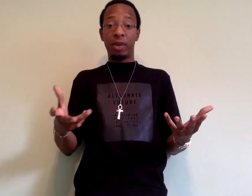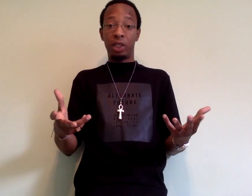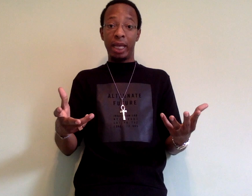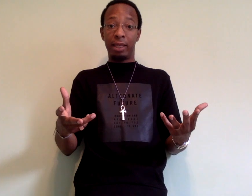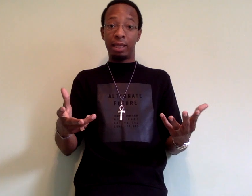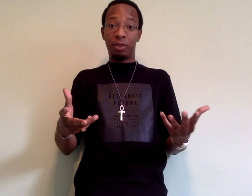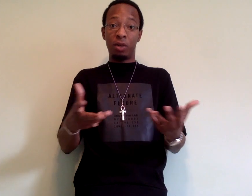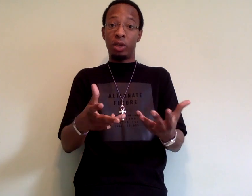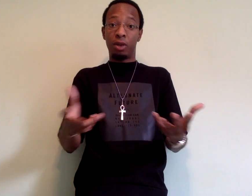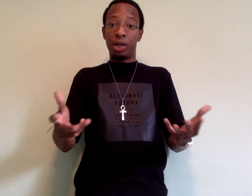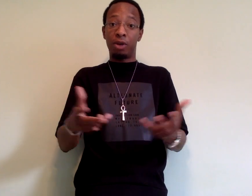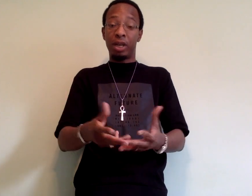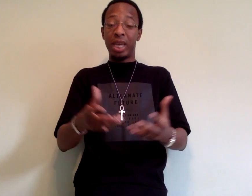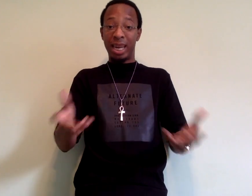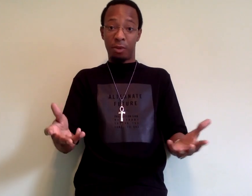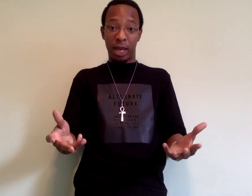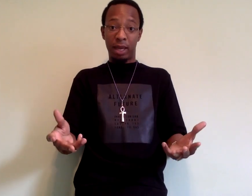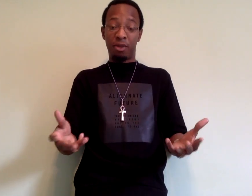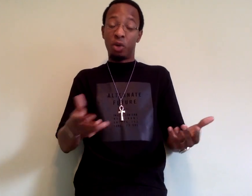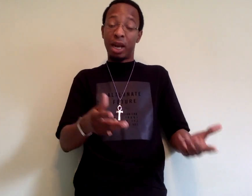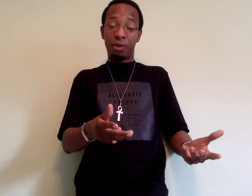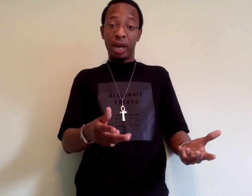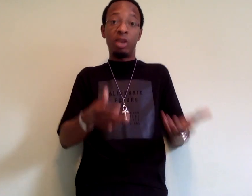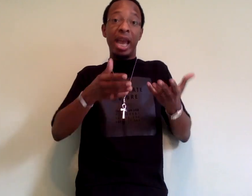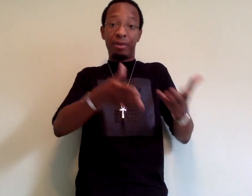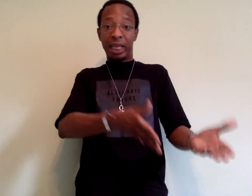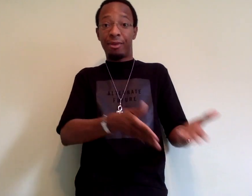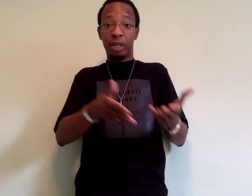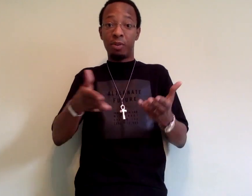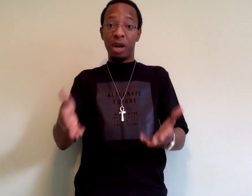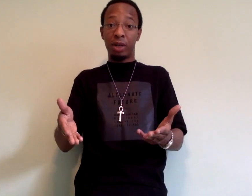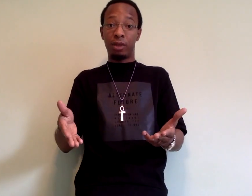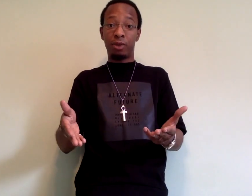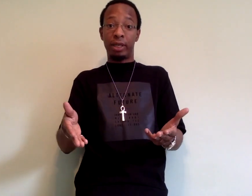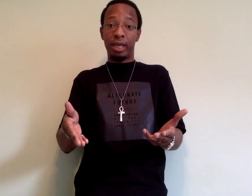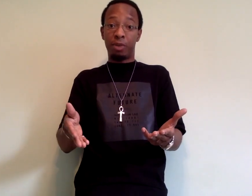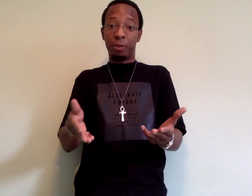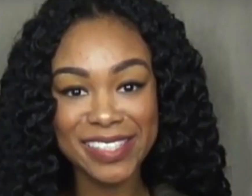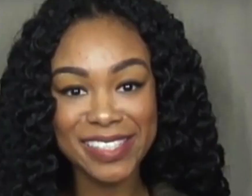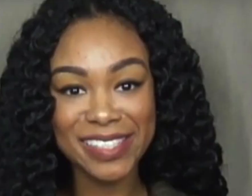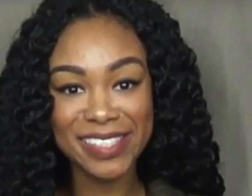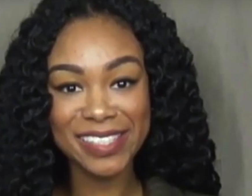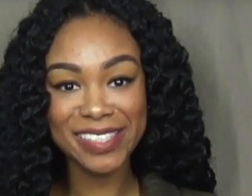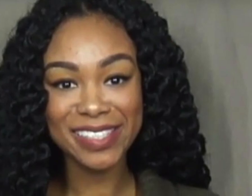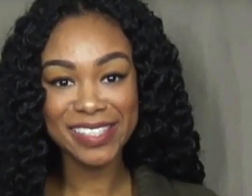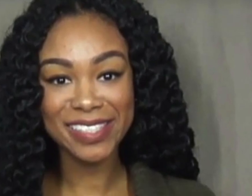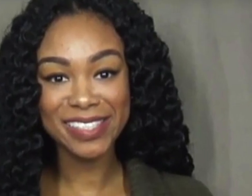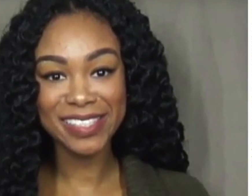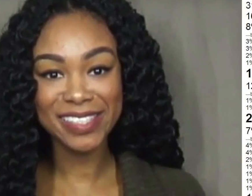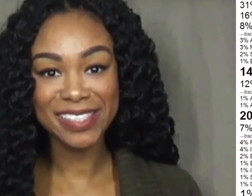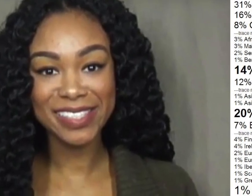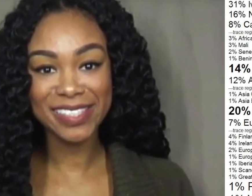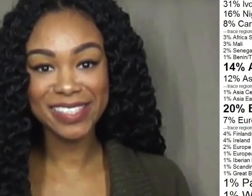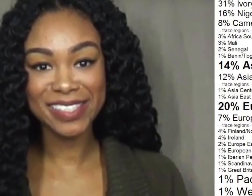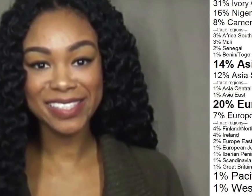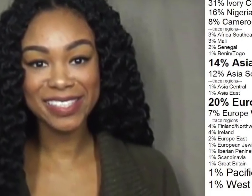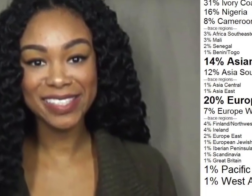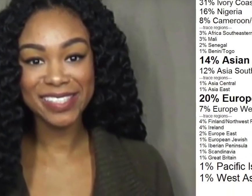racial ancestry to one degree or another anyway. From what I've read, your average African American, for example, has something like 20% European ancestry.